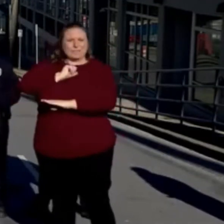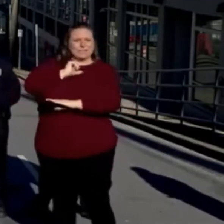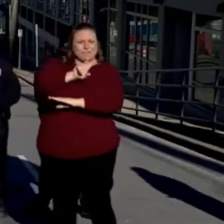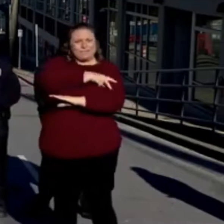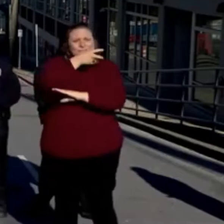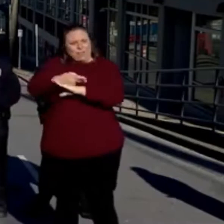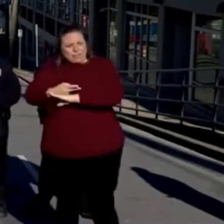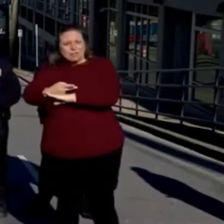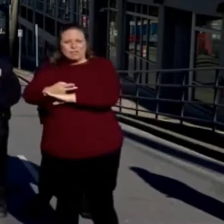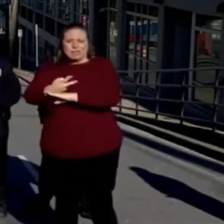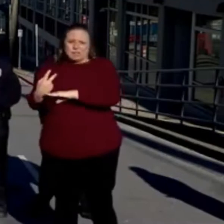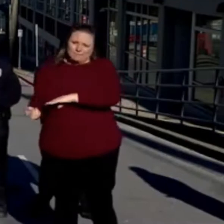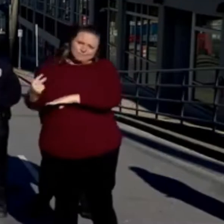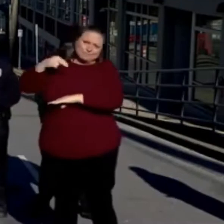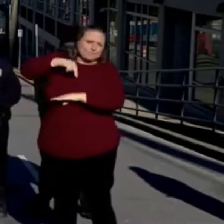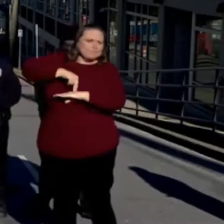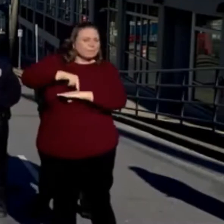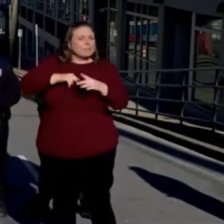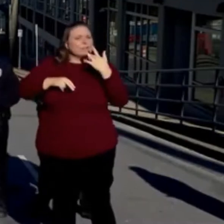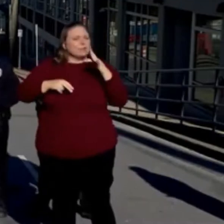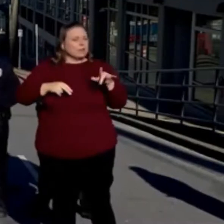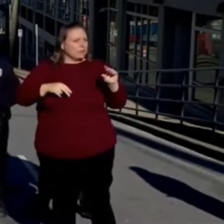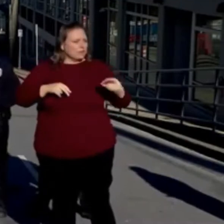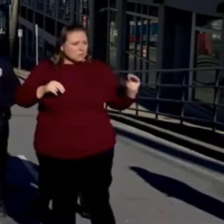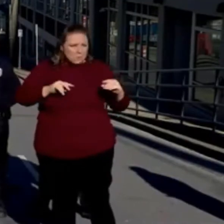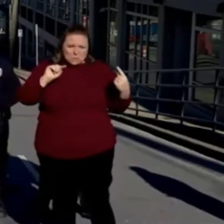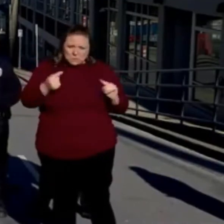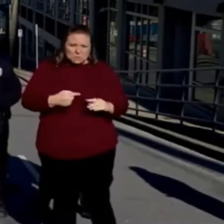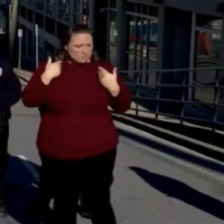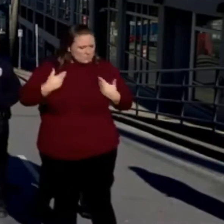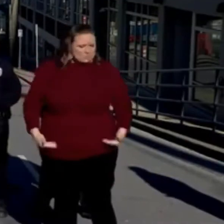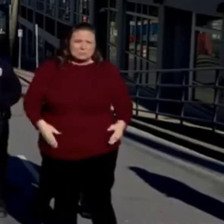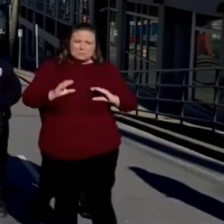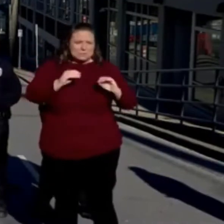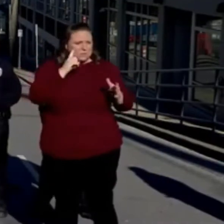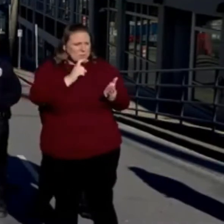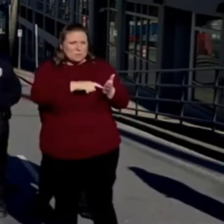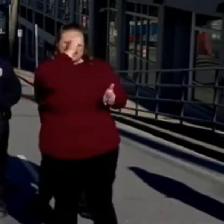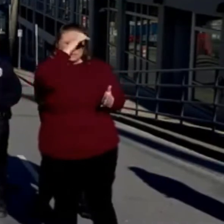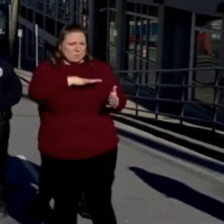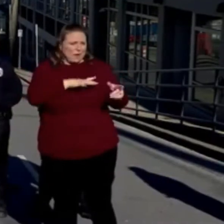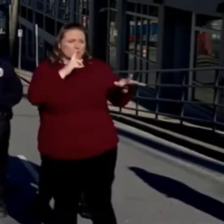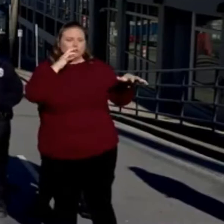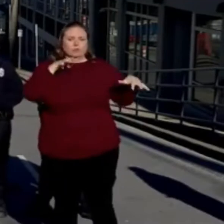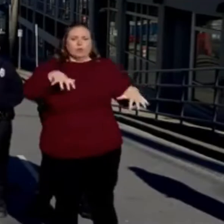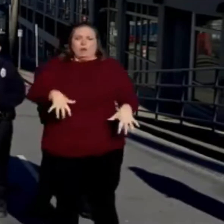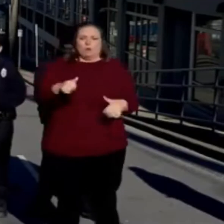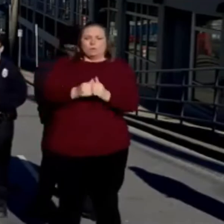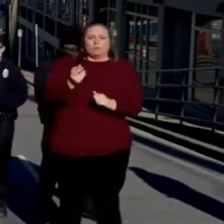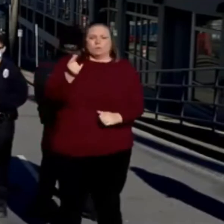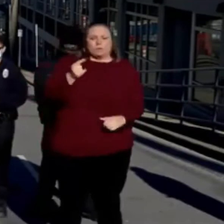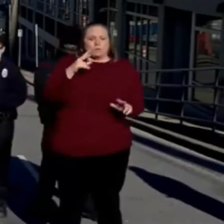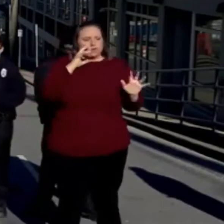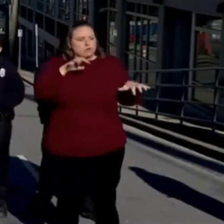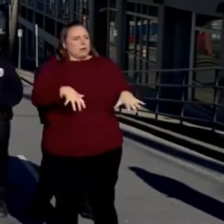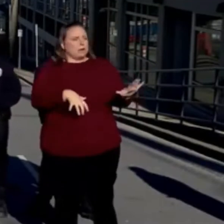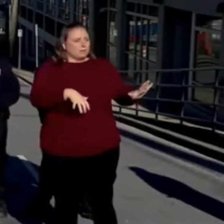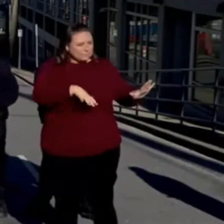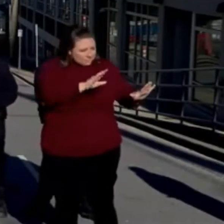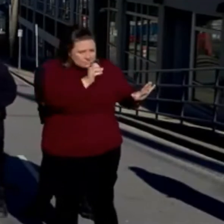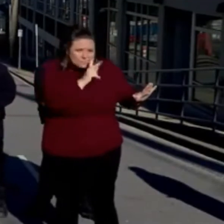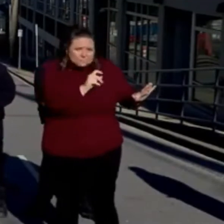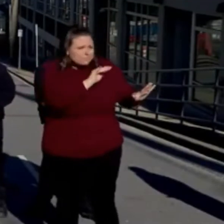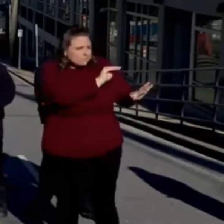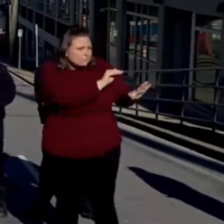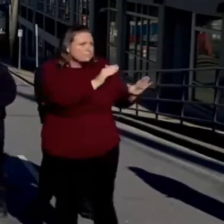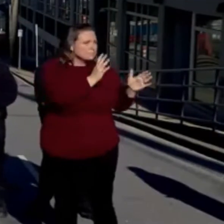I immediately got up. Luckily, no injury, nothing like that. I noticed Jim Lynn in shock with his dog. I checked on